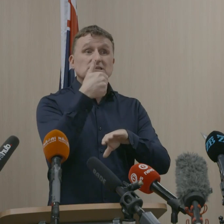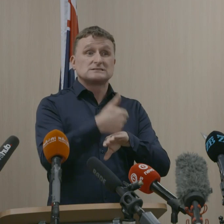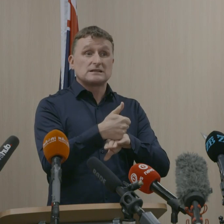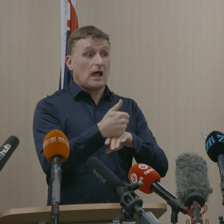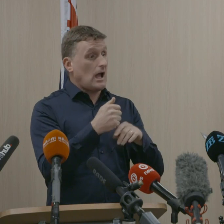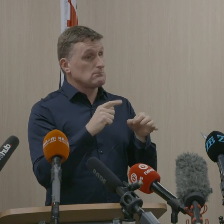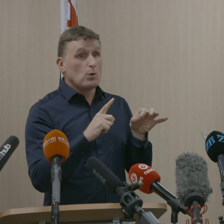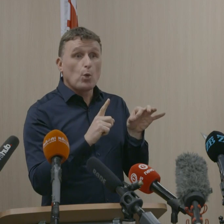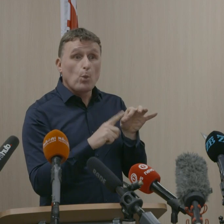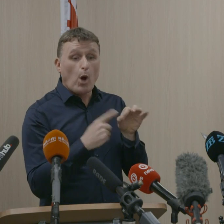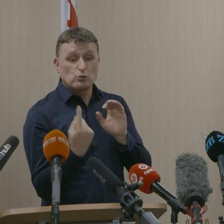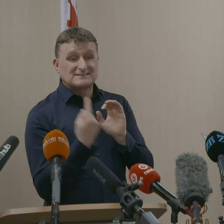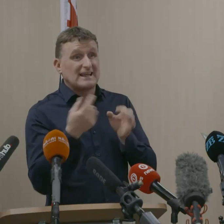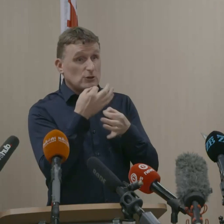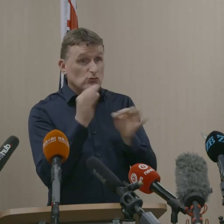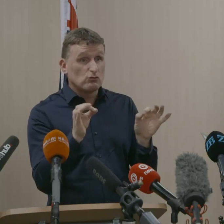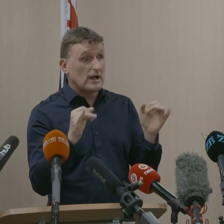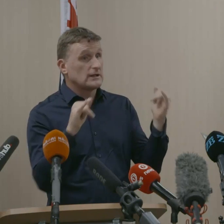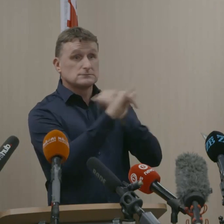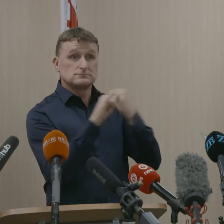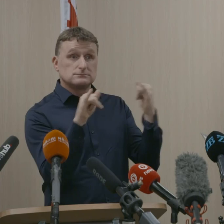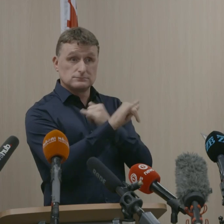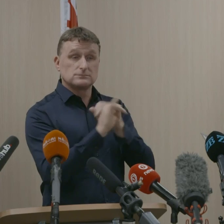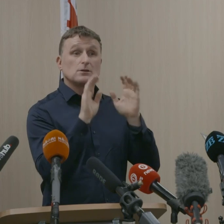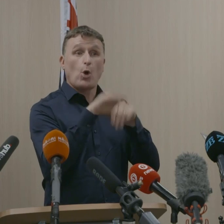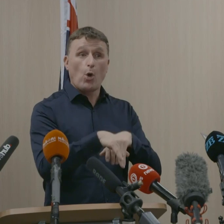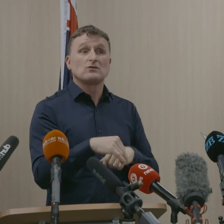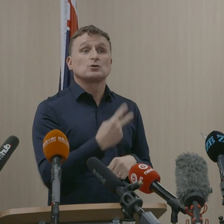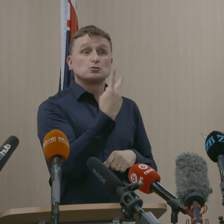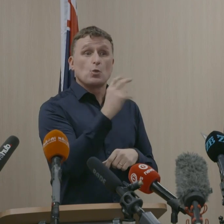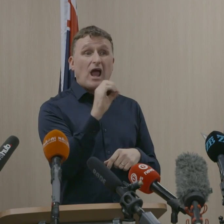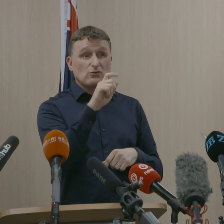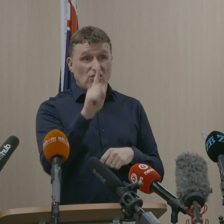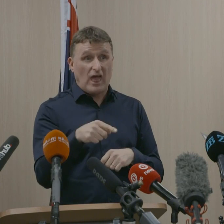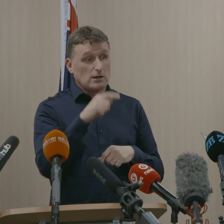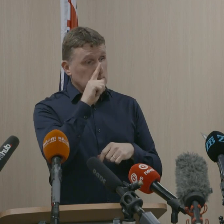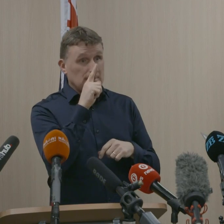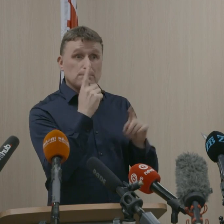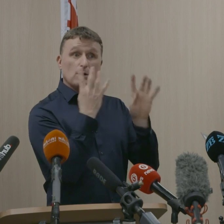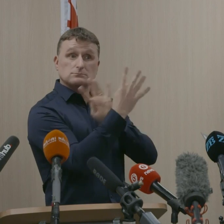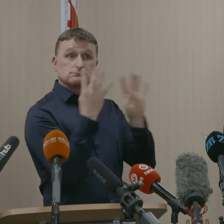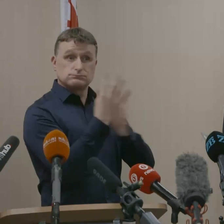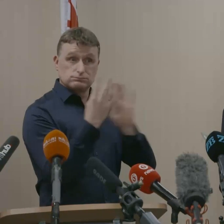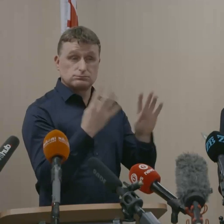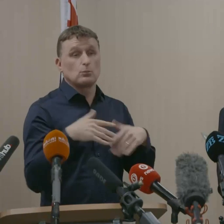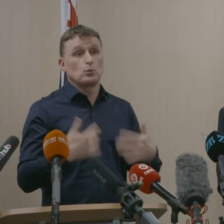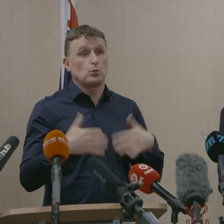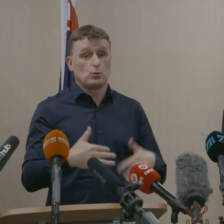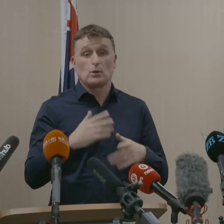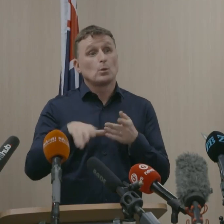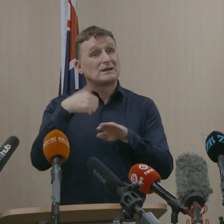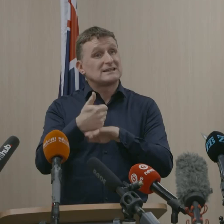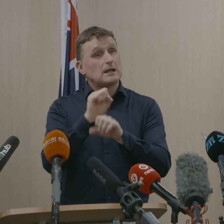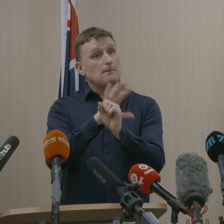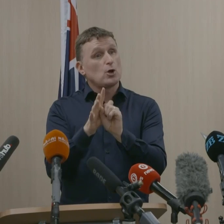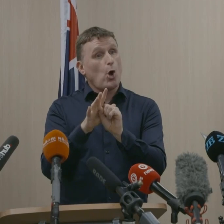,000 people have flown between our two countries. When we set up the traffic light system for COVID-19, it was based on what we knew at